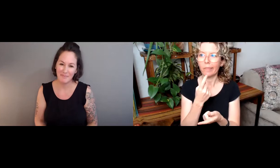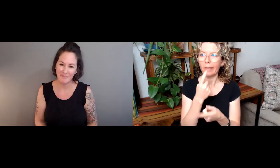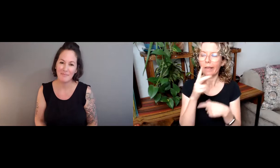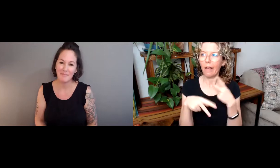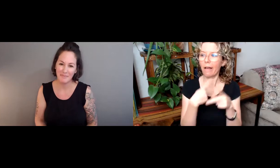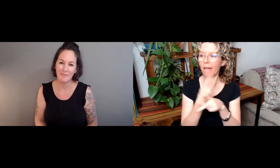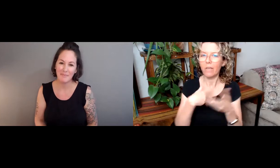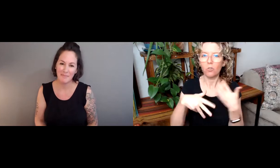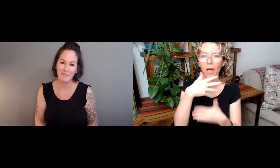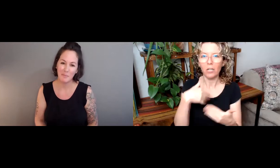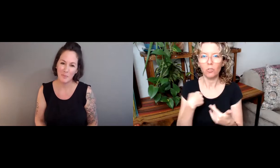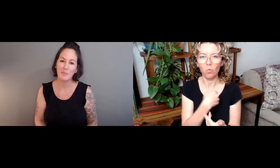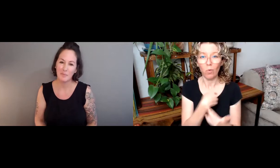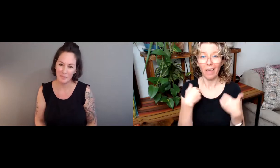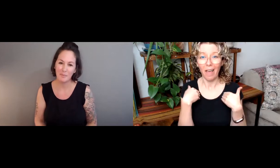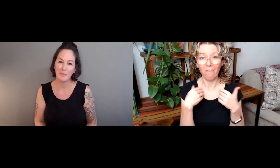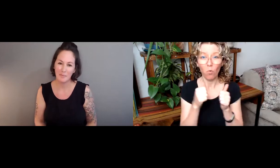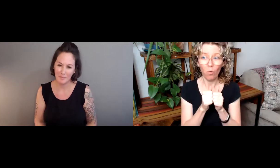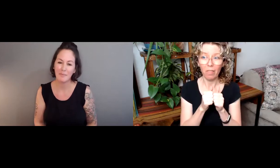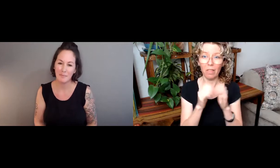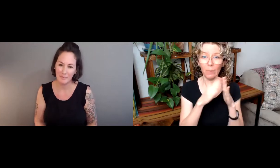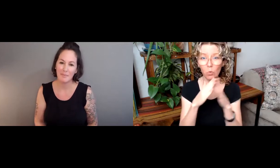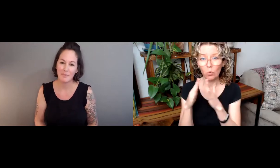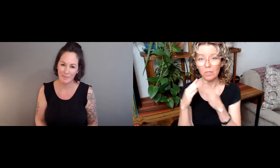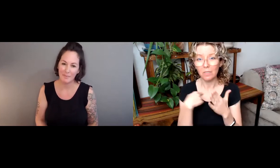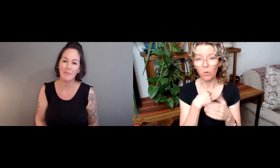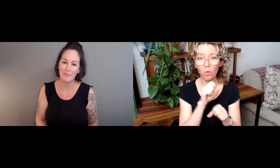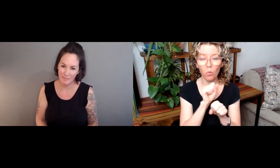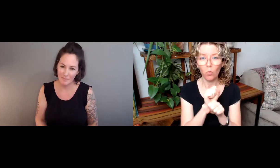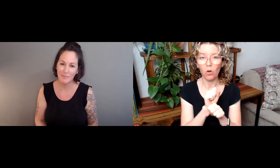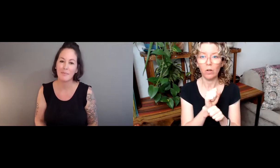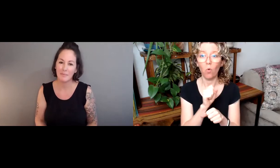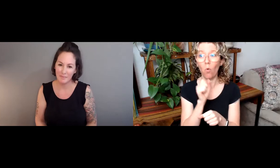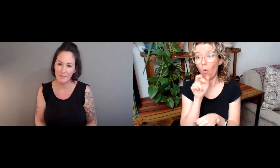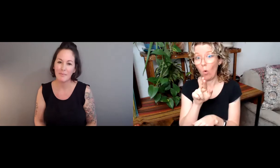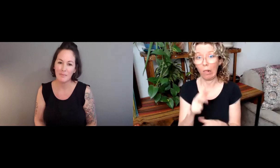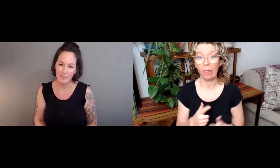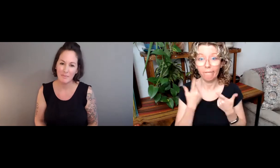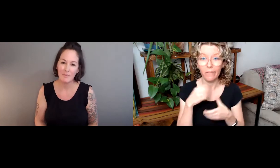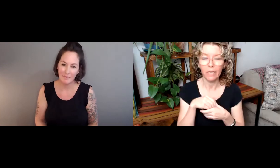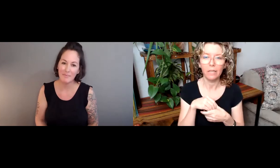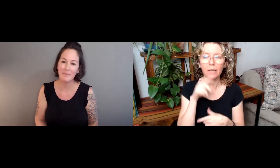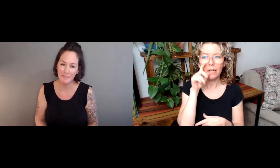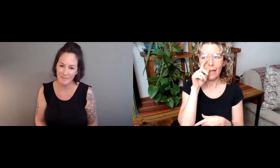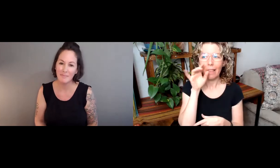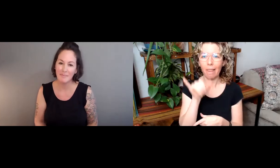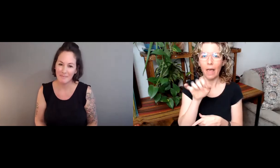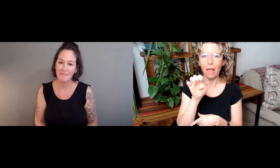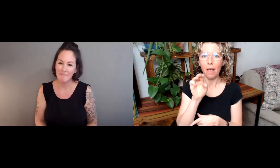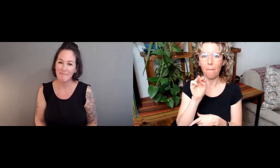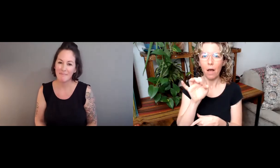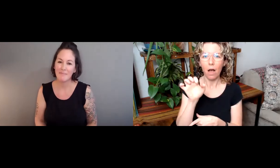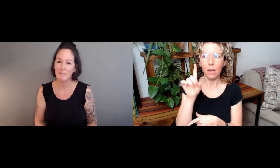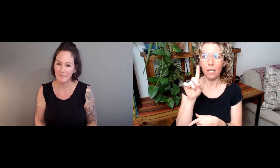and it evolves from its use. The interactions that we have with the communities